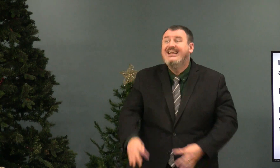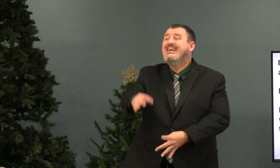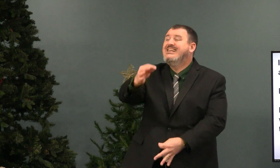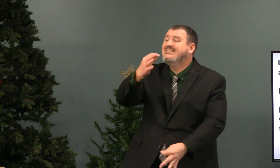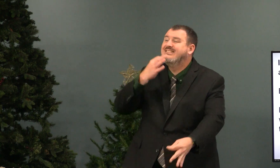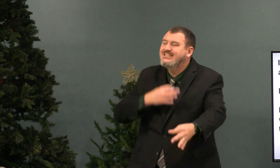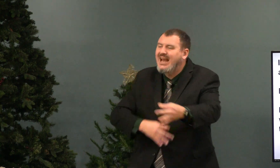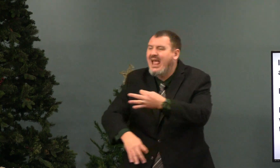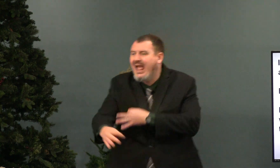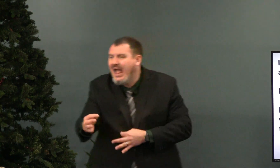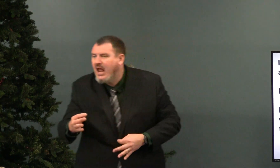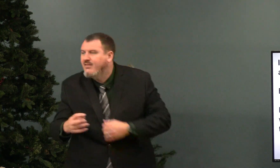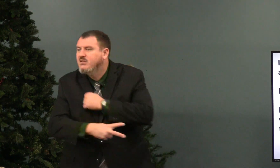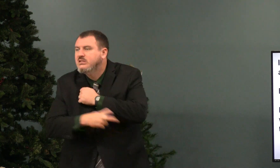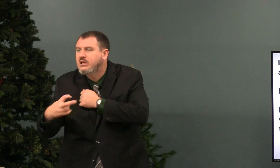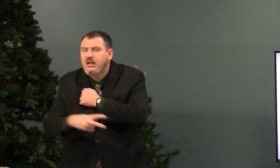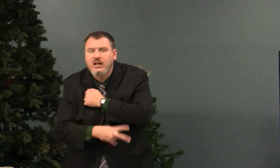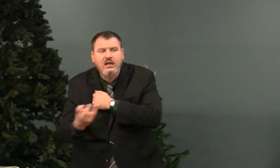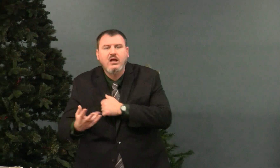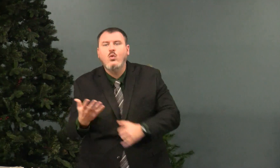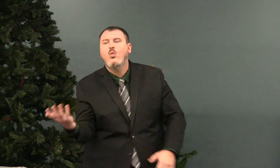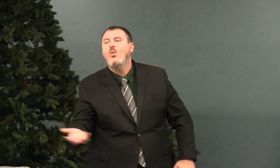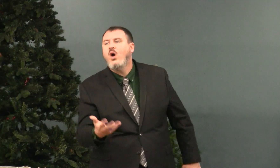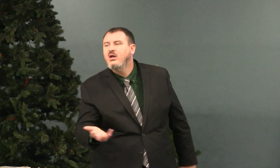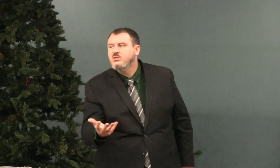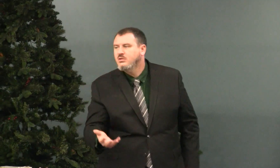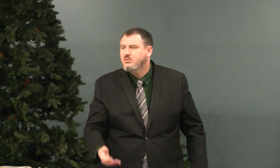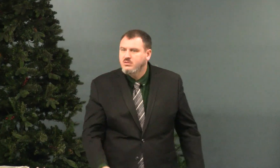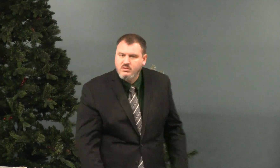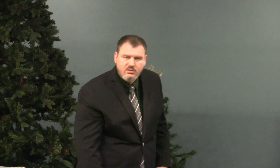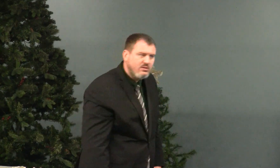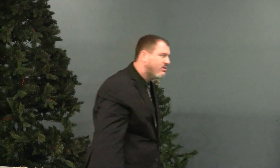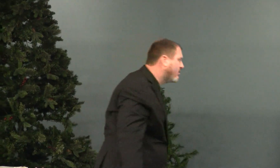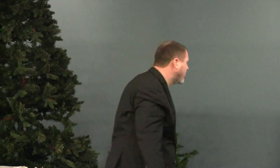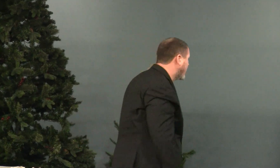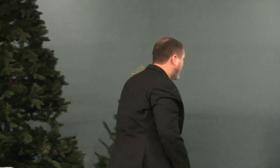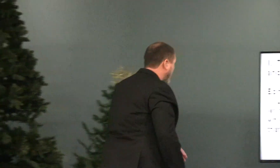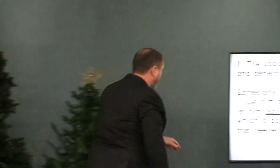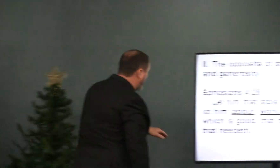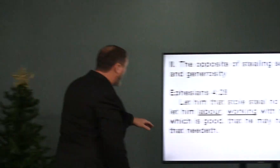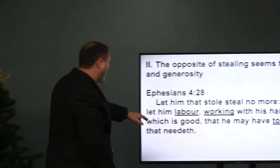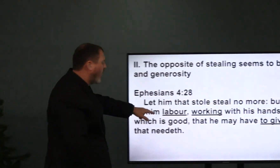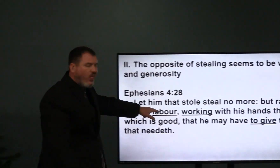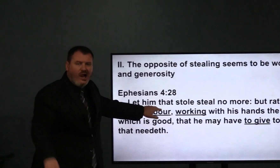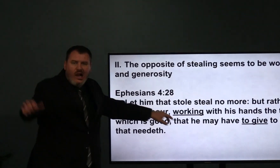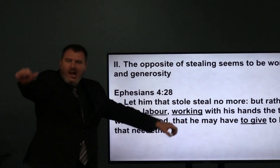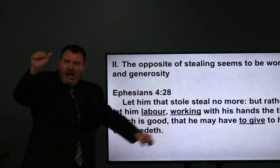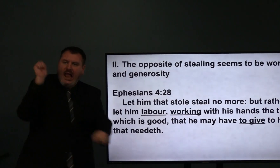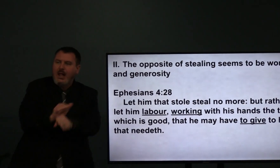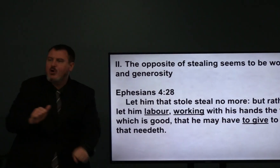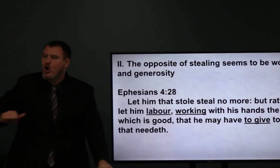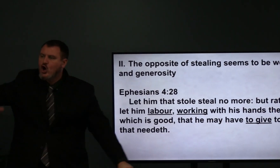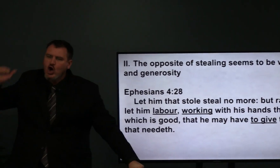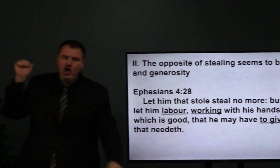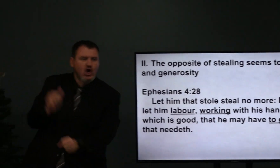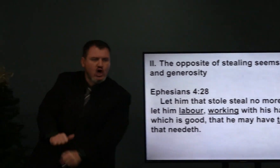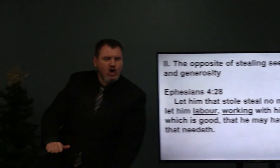But rather than stealing, do what? Let him labor.